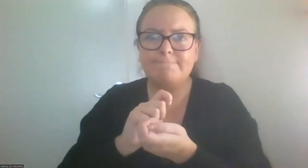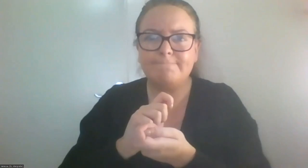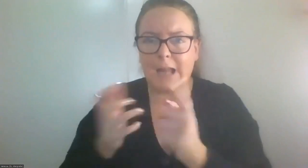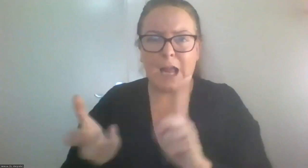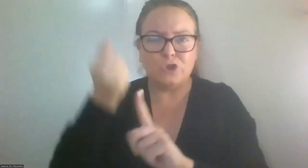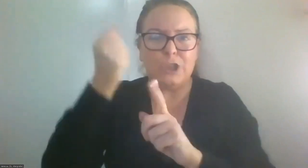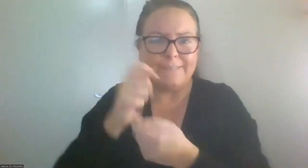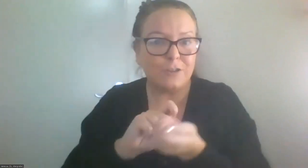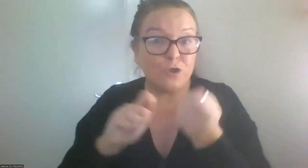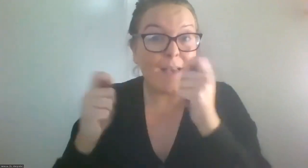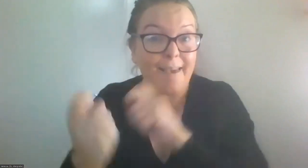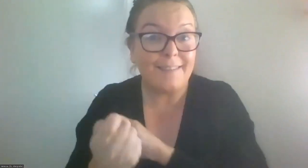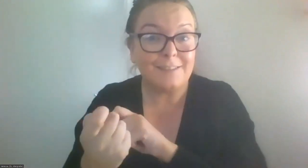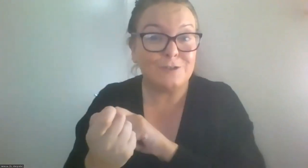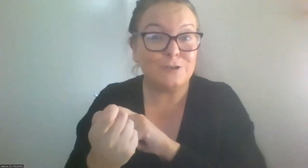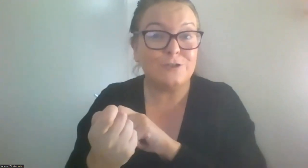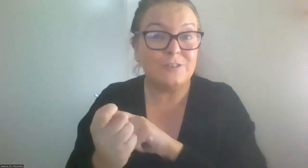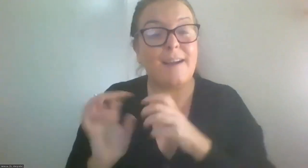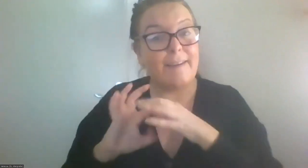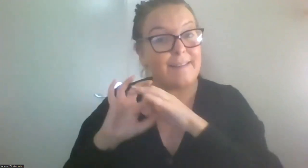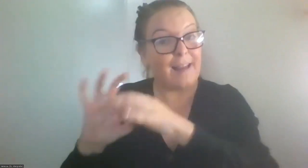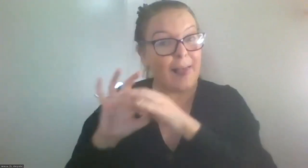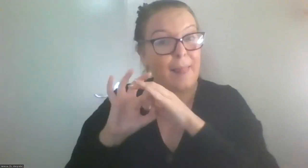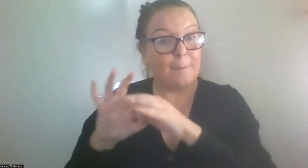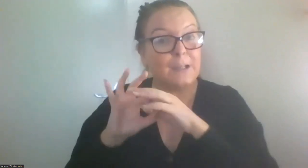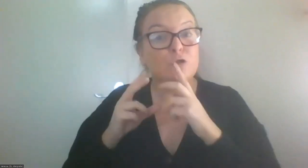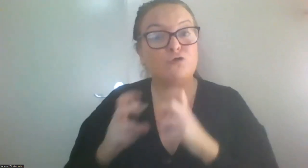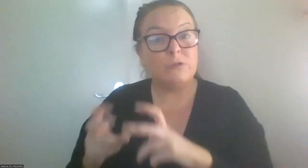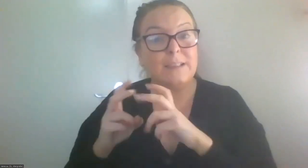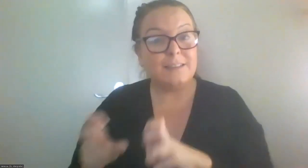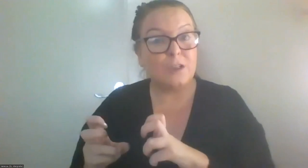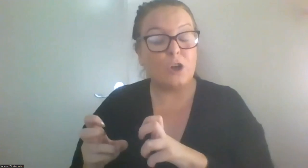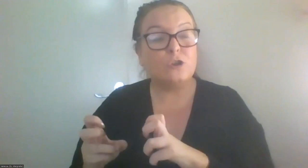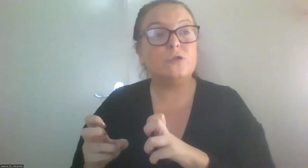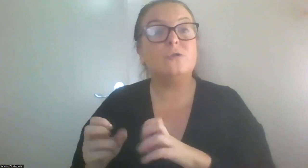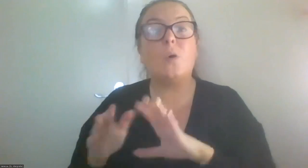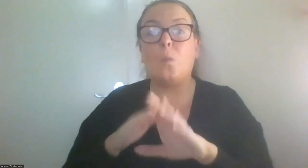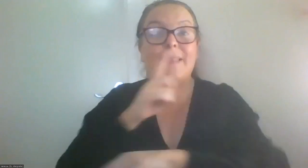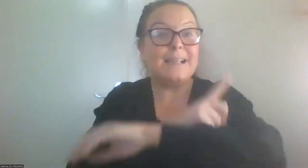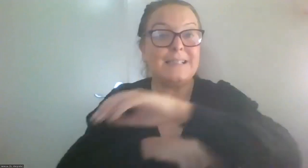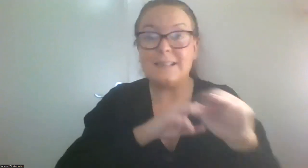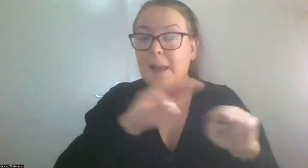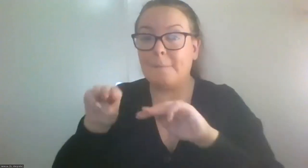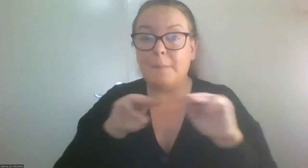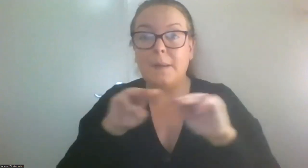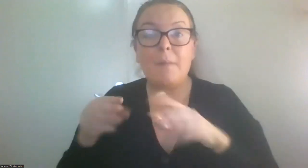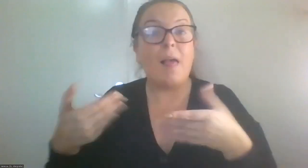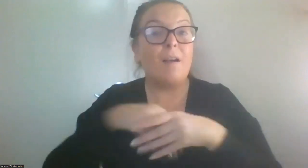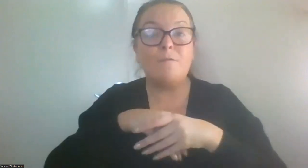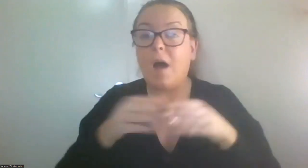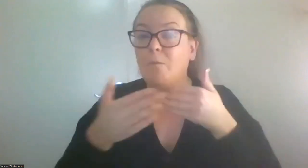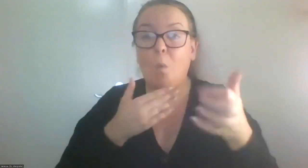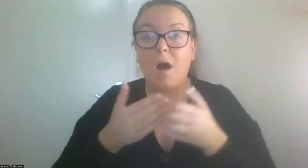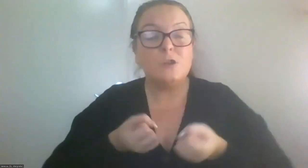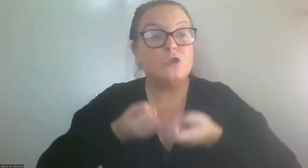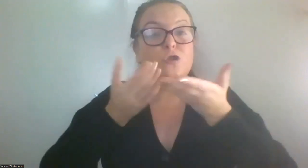Collaborative research with disabled people involves the sharing of ideas, opinions and